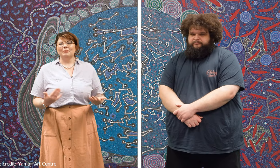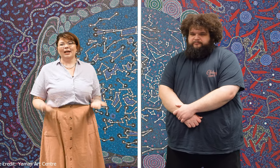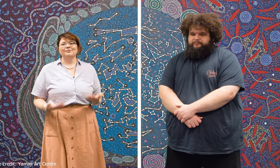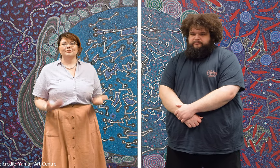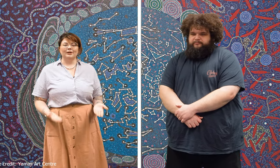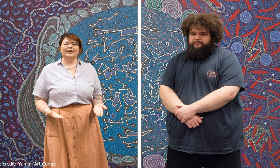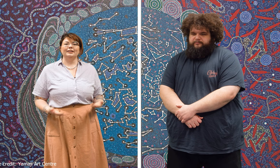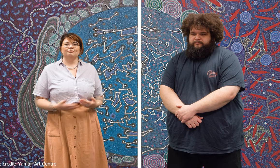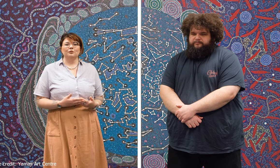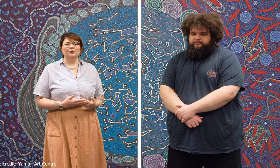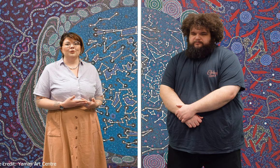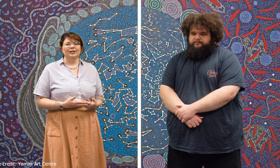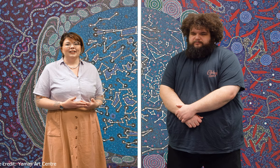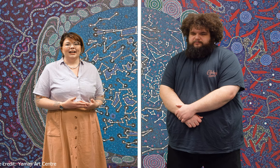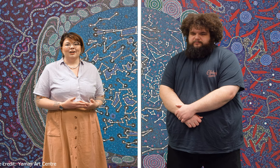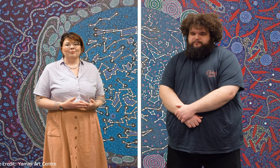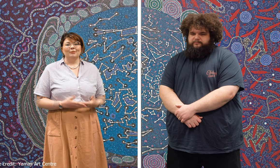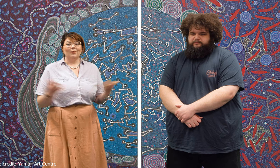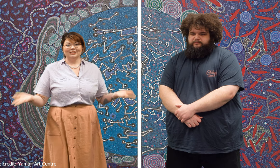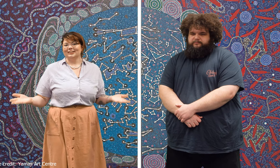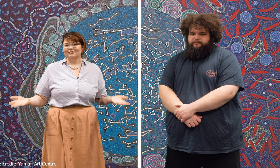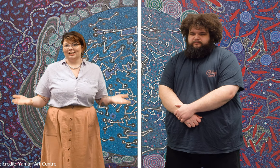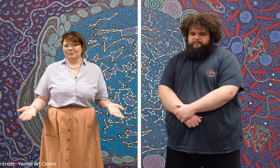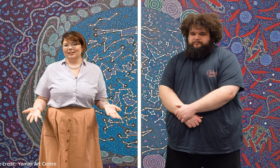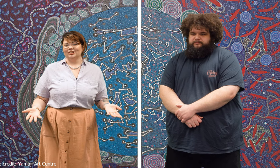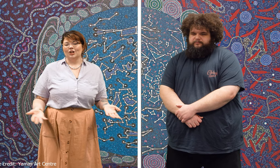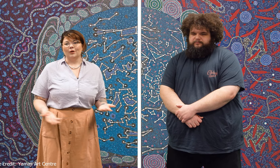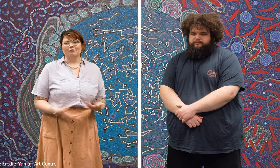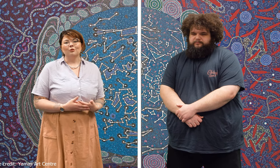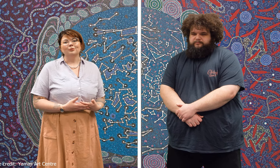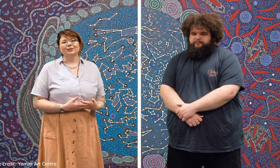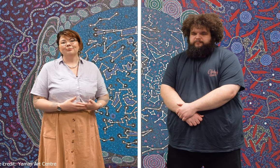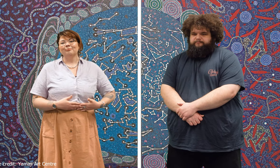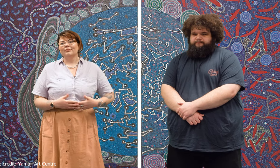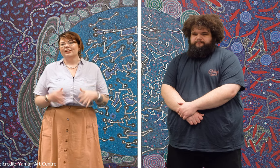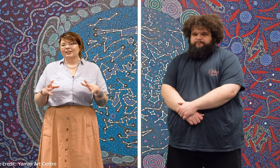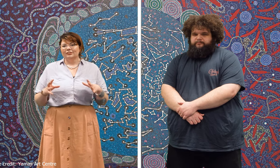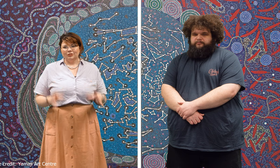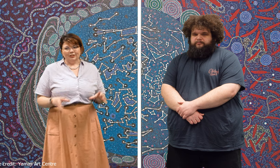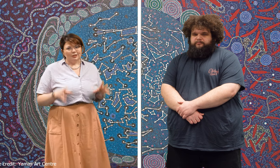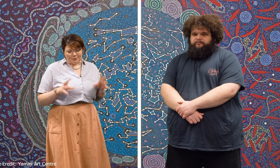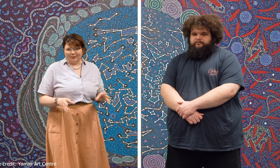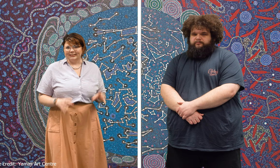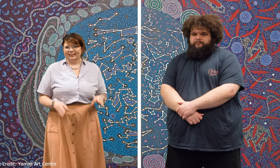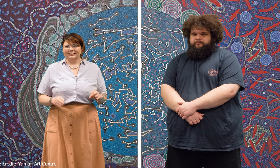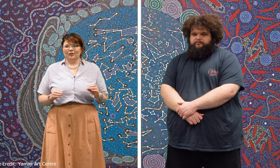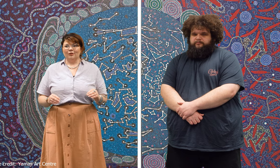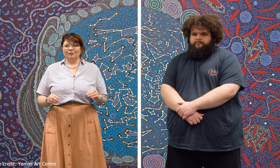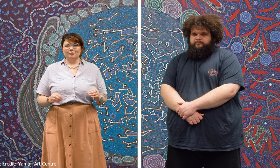pave the way for a positive collaboration going forward. During the process of the